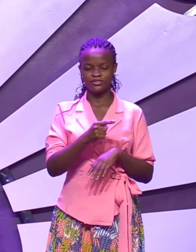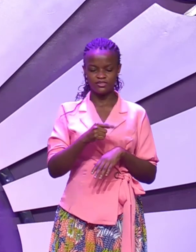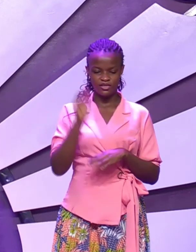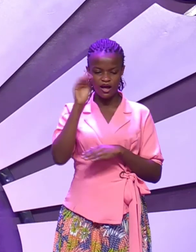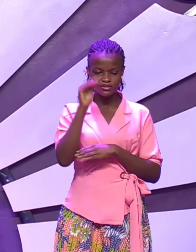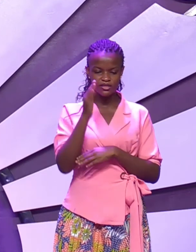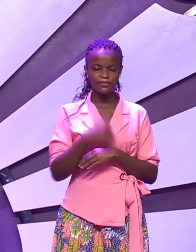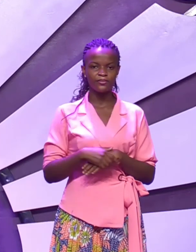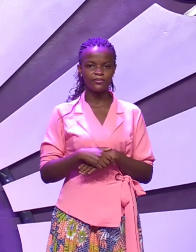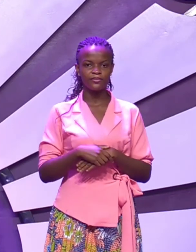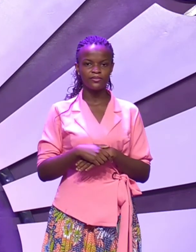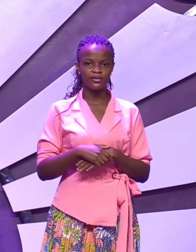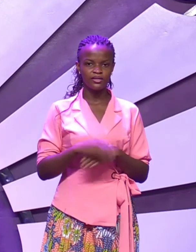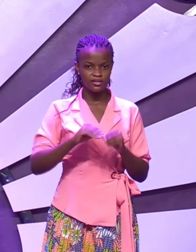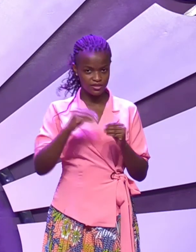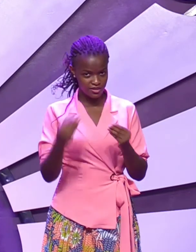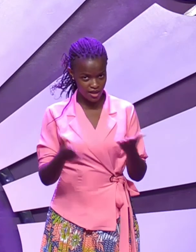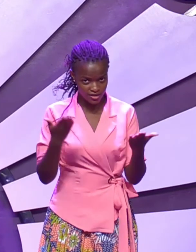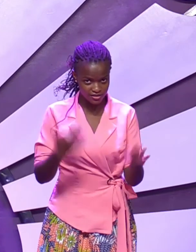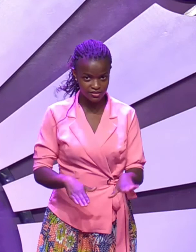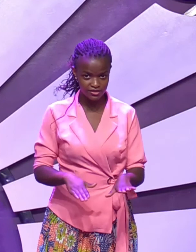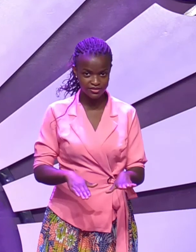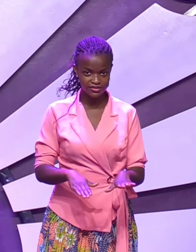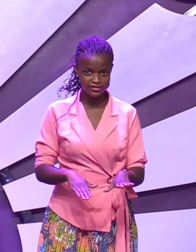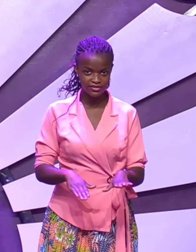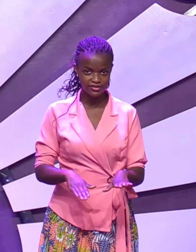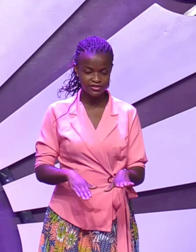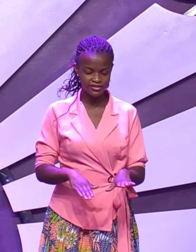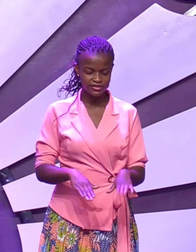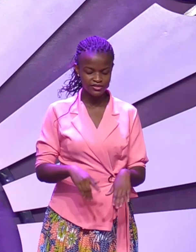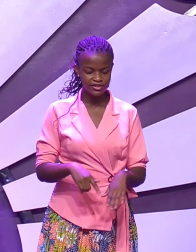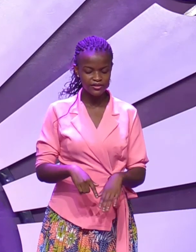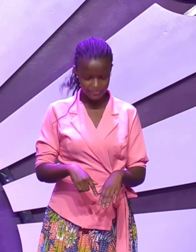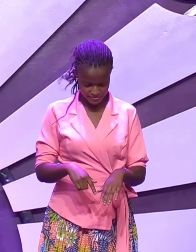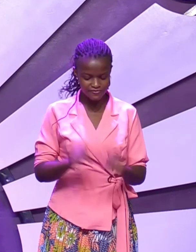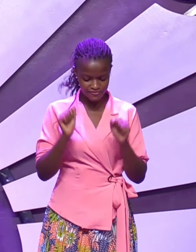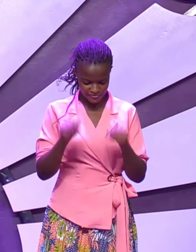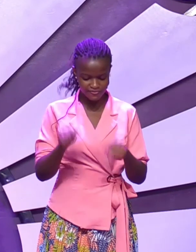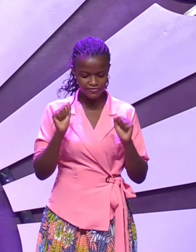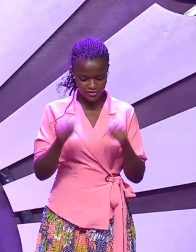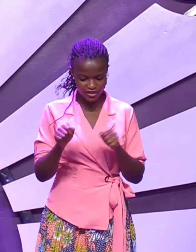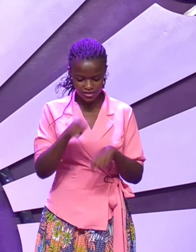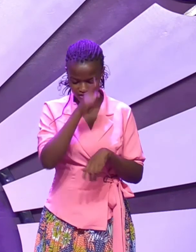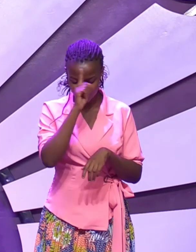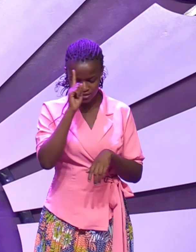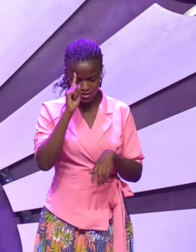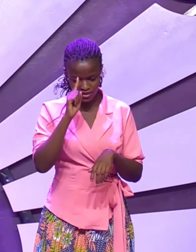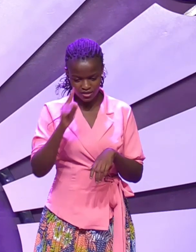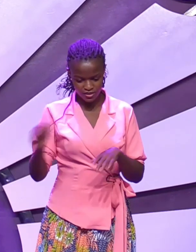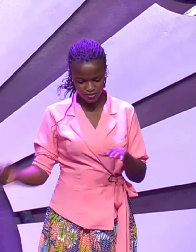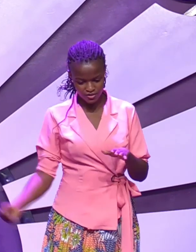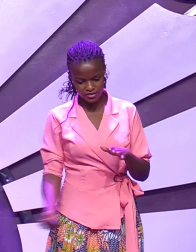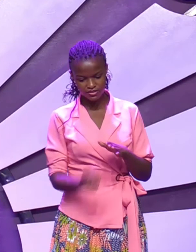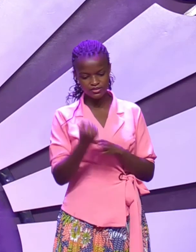asked them is the child dead and they said yes oh king he got up